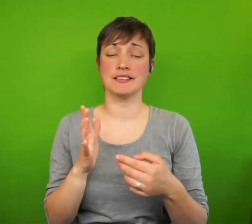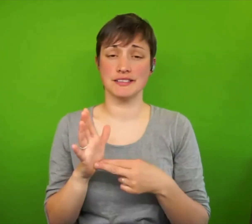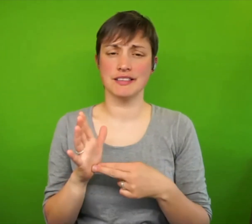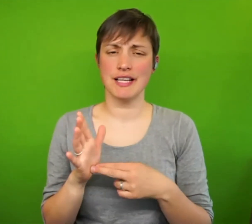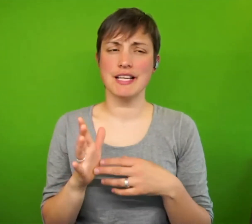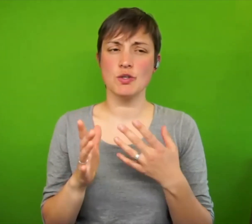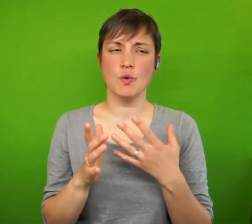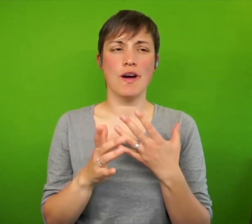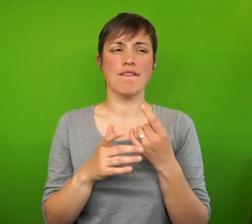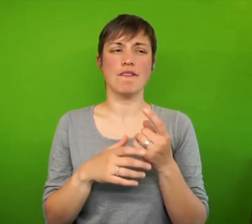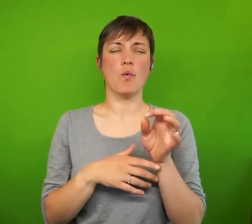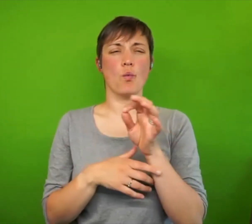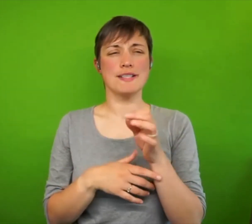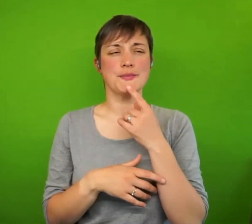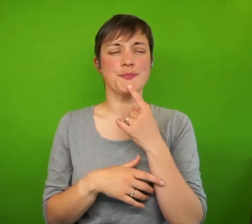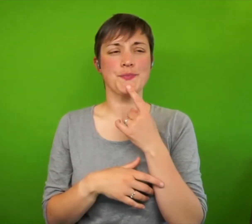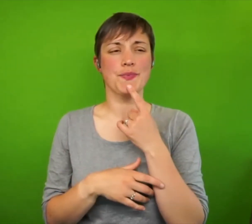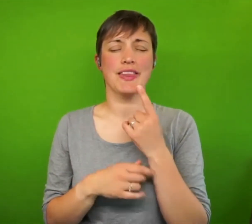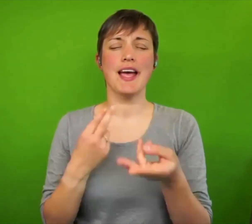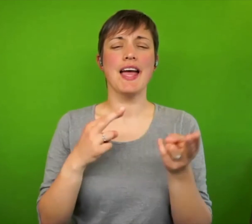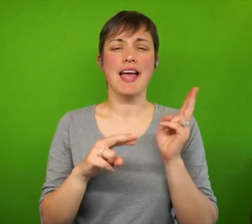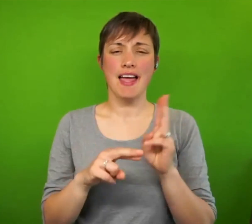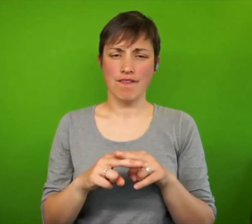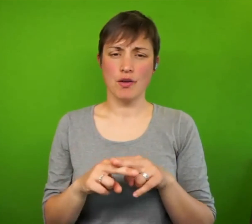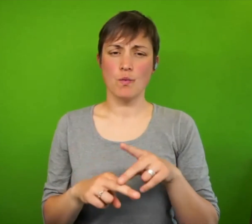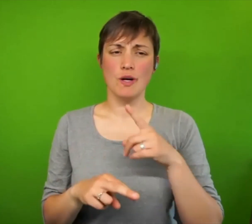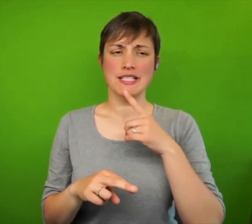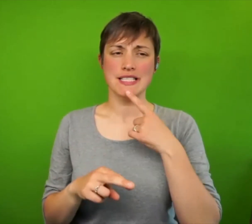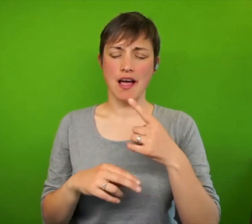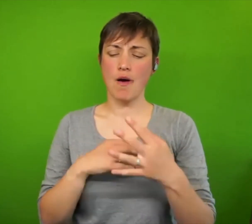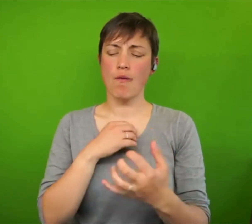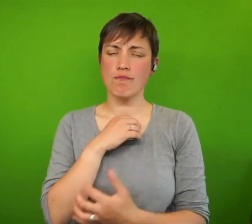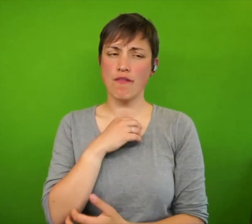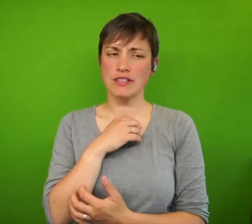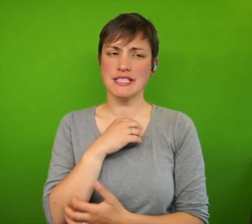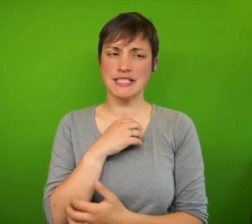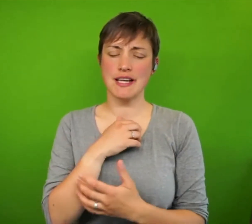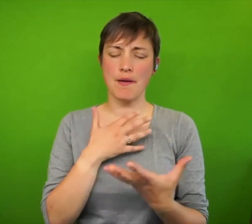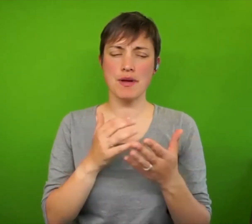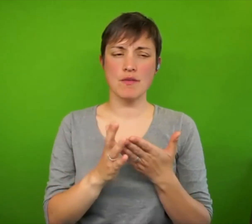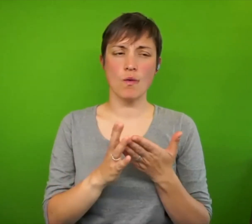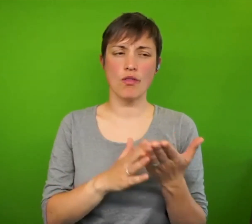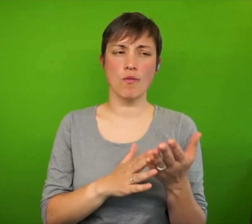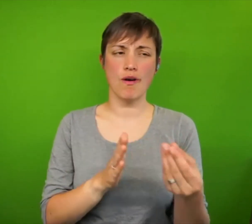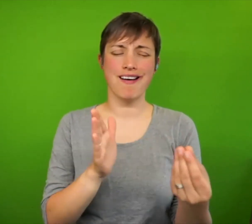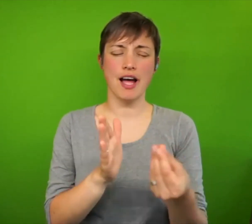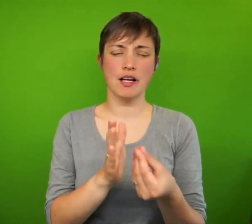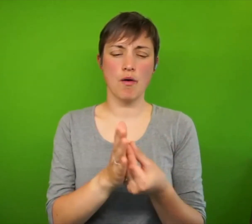question that if we accept that poverty is caused by the economic system, can we tackle it without changing the system?